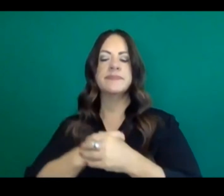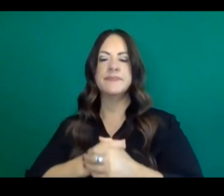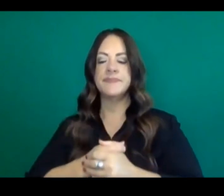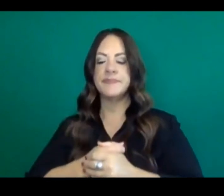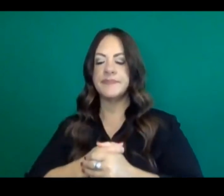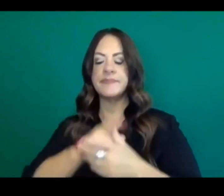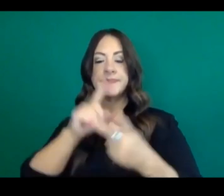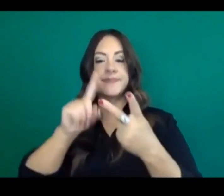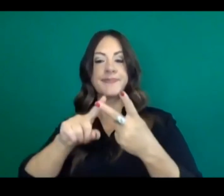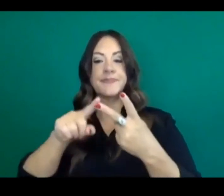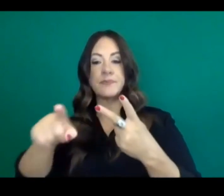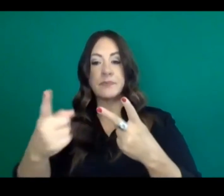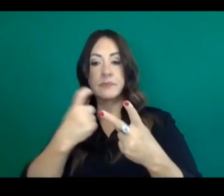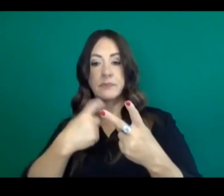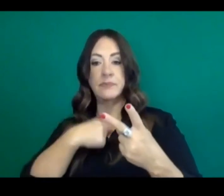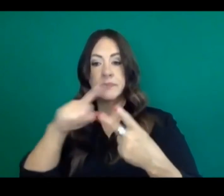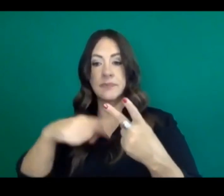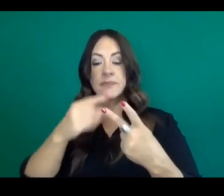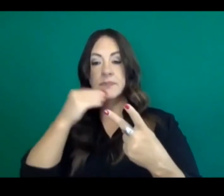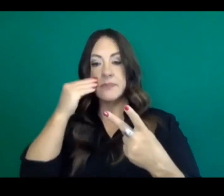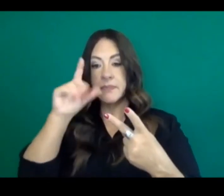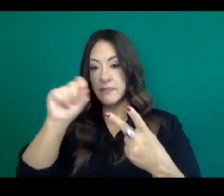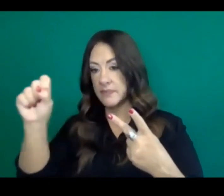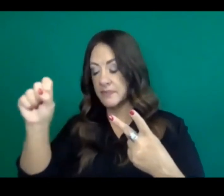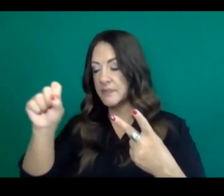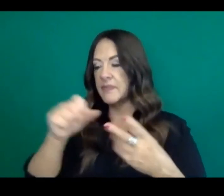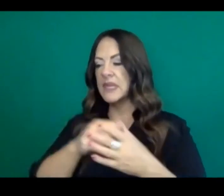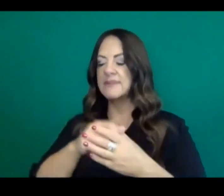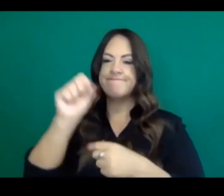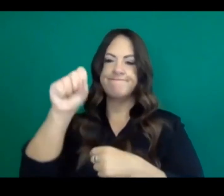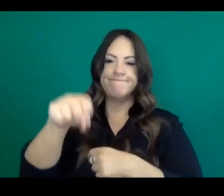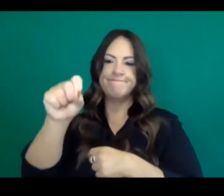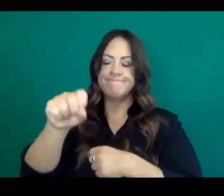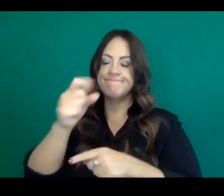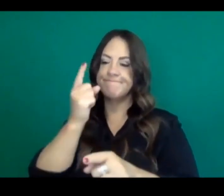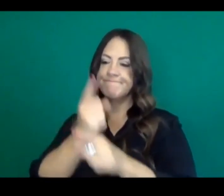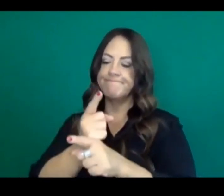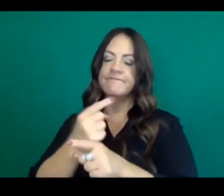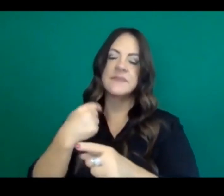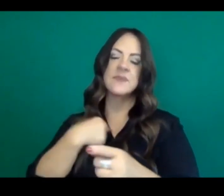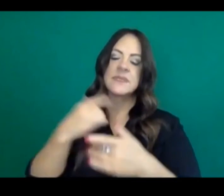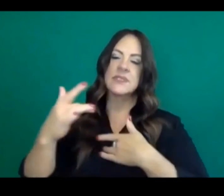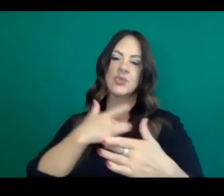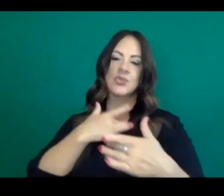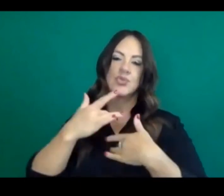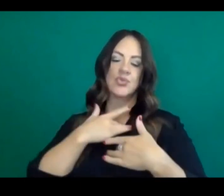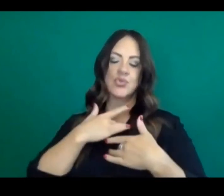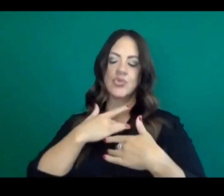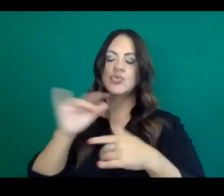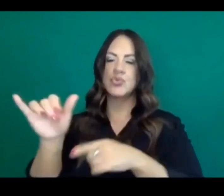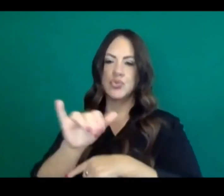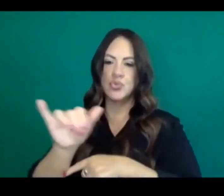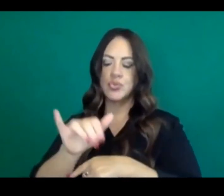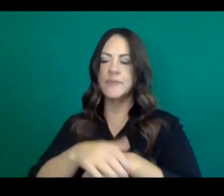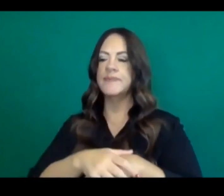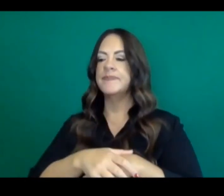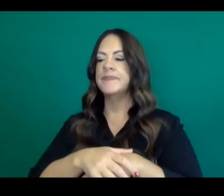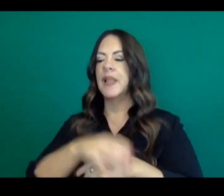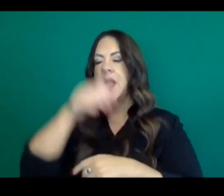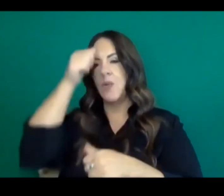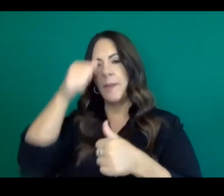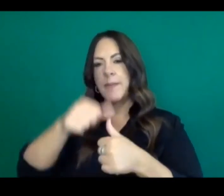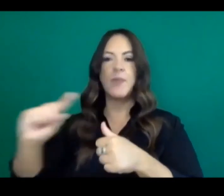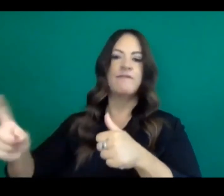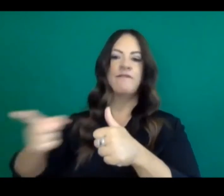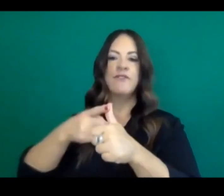homeless individuals, as it relates to COVID, absolutely. We've been concerned early on. I think back to the first days of our